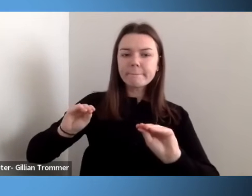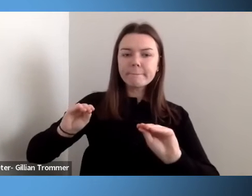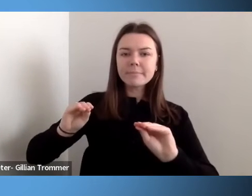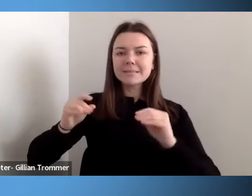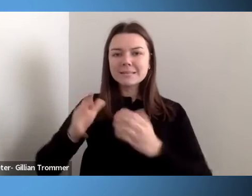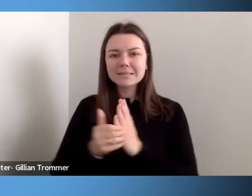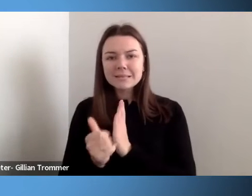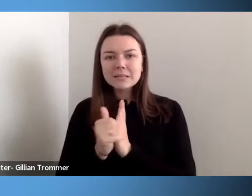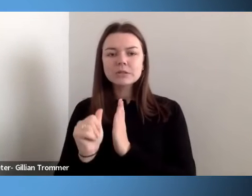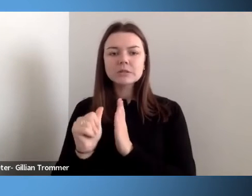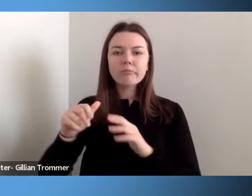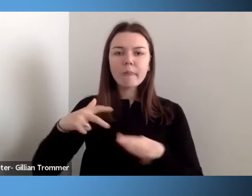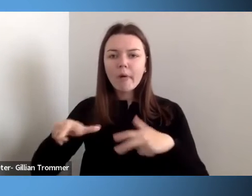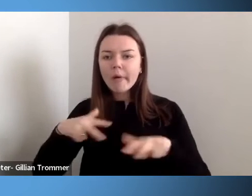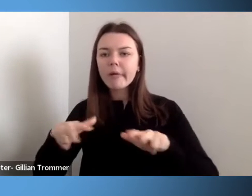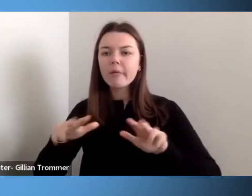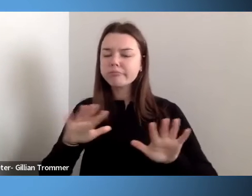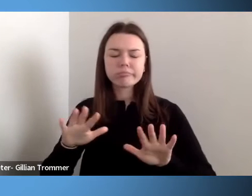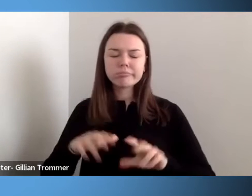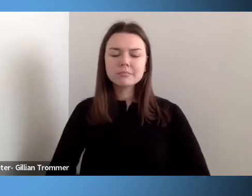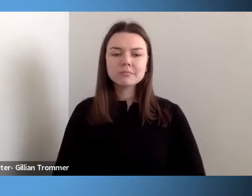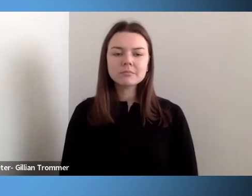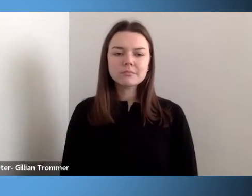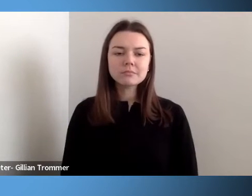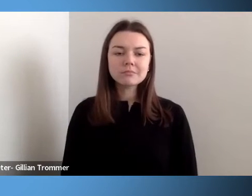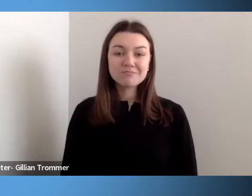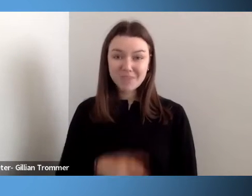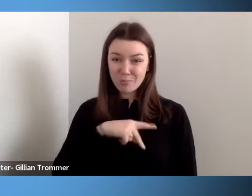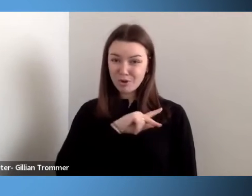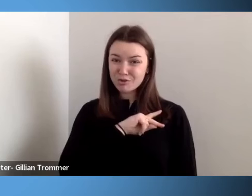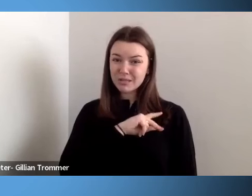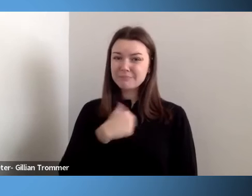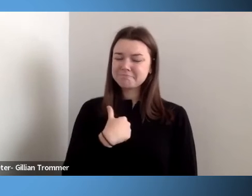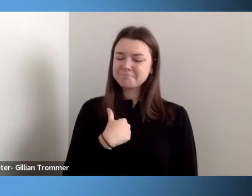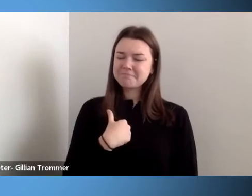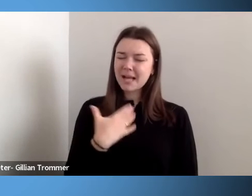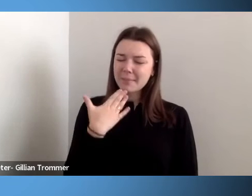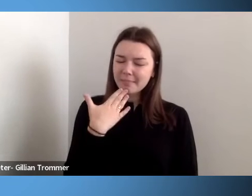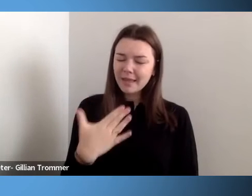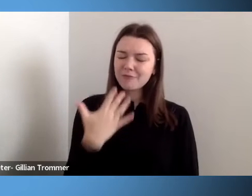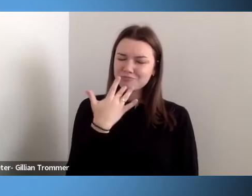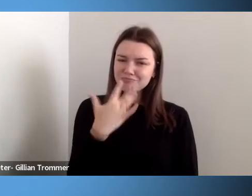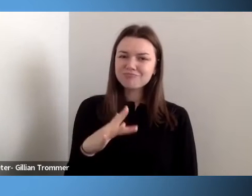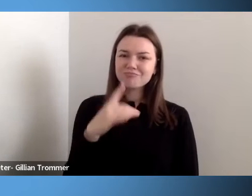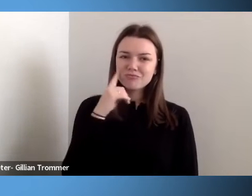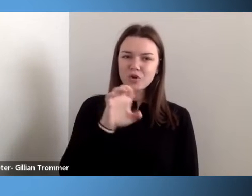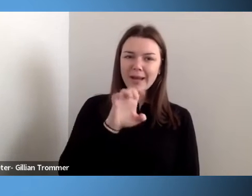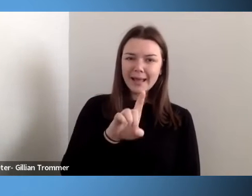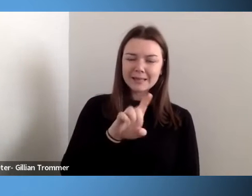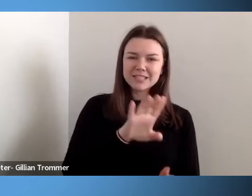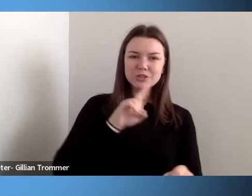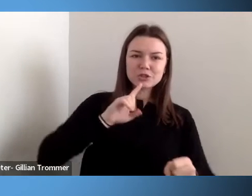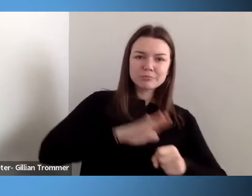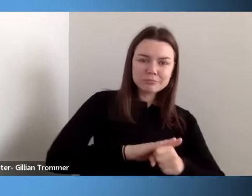Personally, I'll always be grateful to Ed's determination, his tenacity, and his advocacy